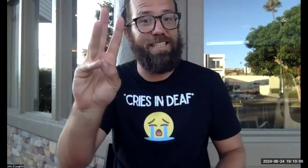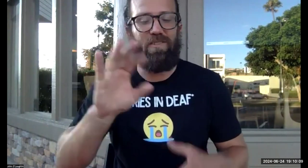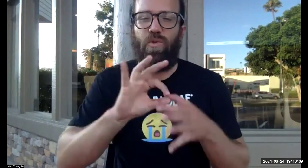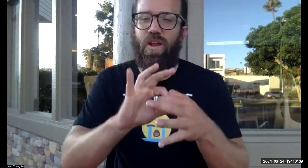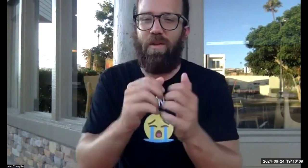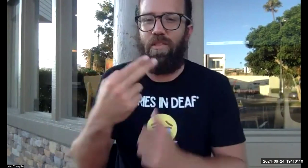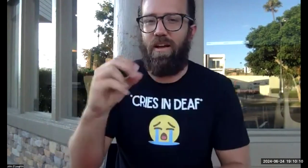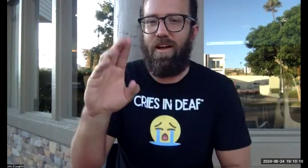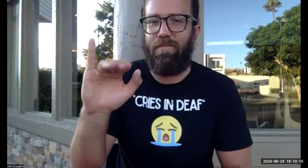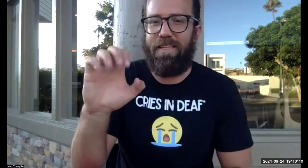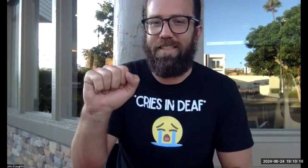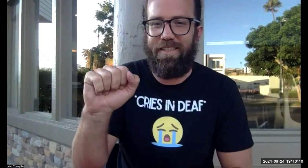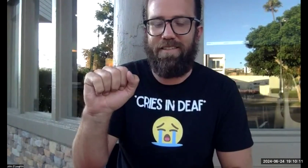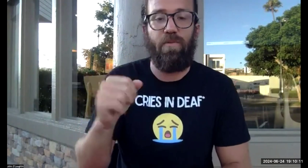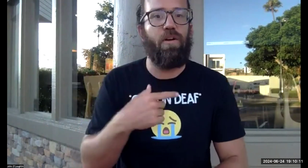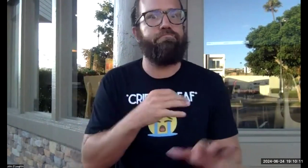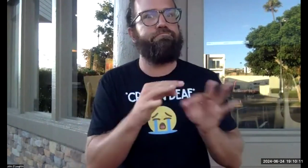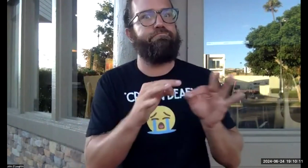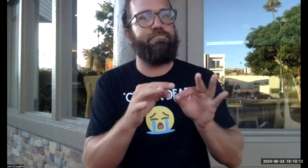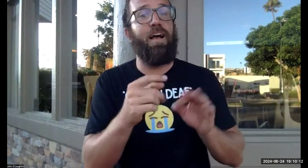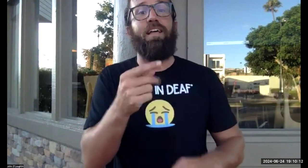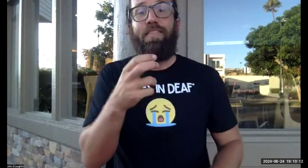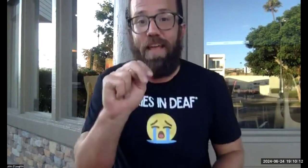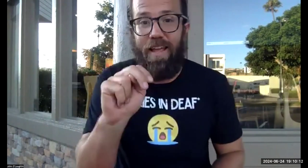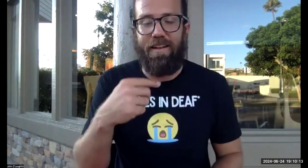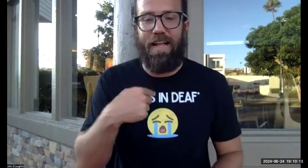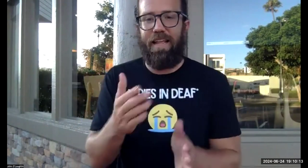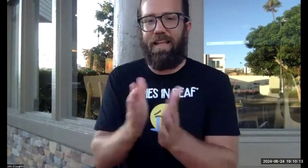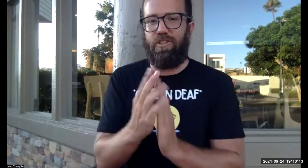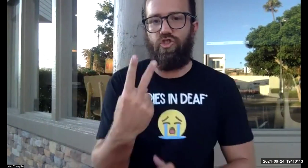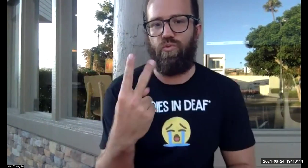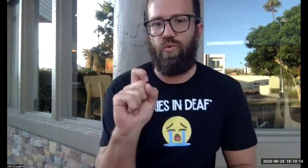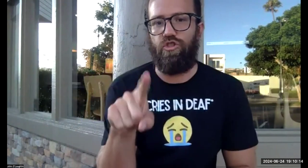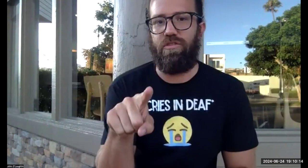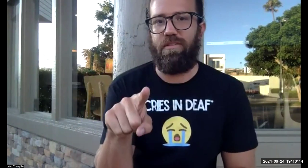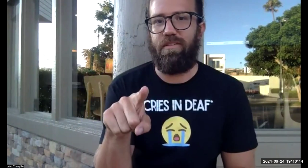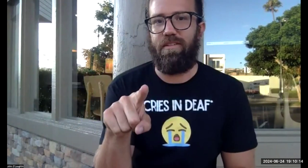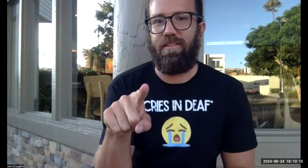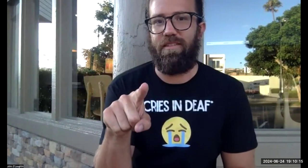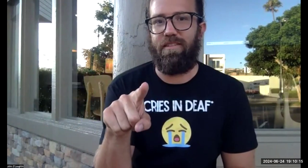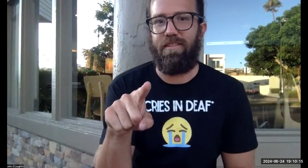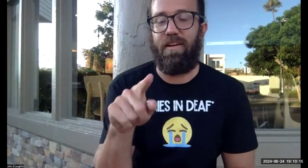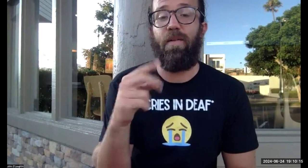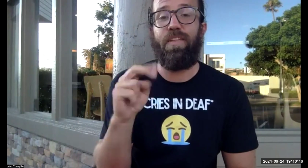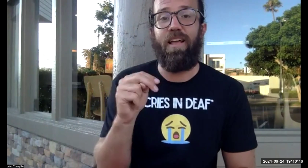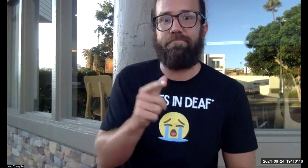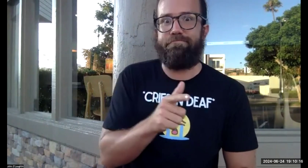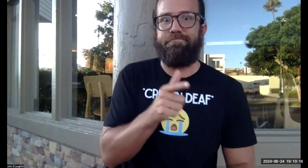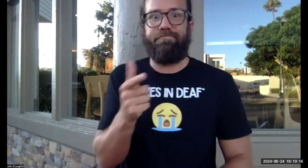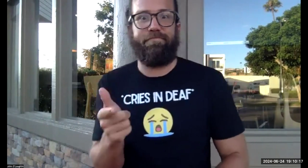questions. So for unit six, it's in relation to hobbies. So I'll go ahead and discuss that. And then I'll ask two questions in relation